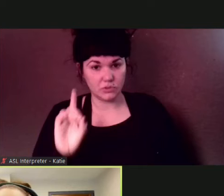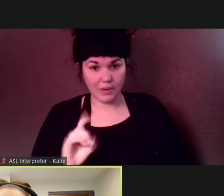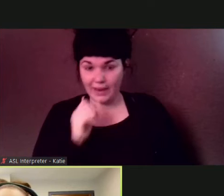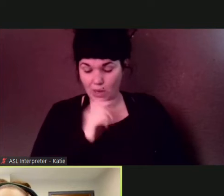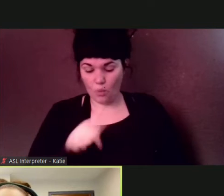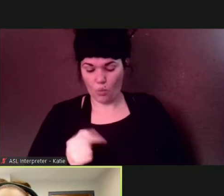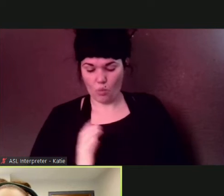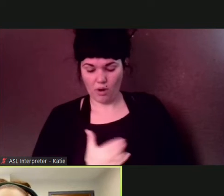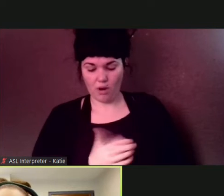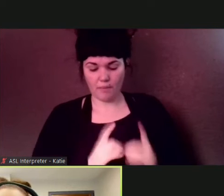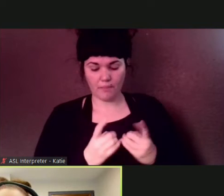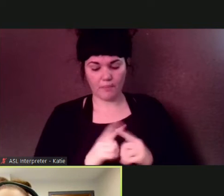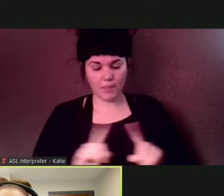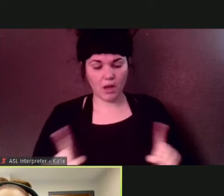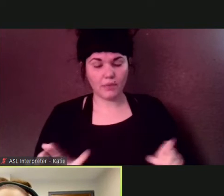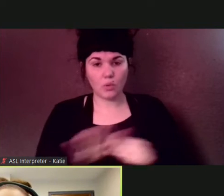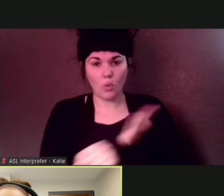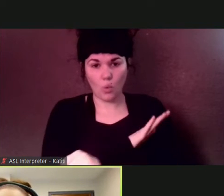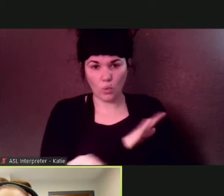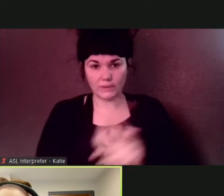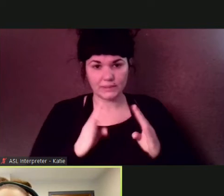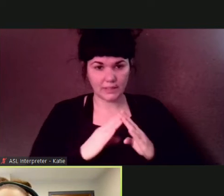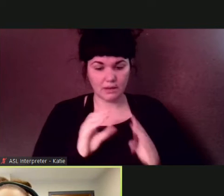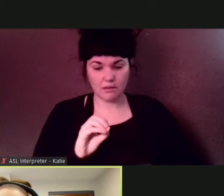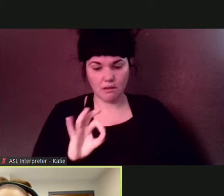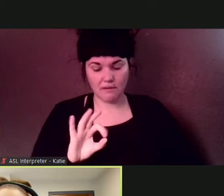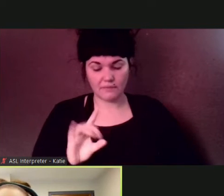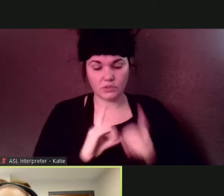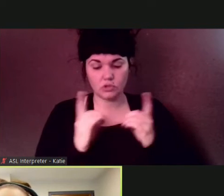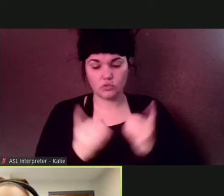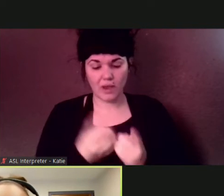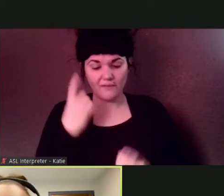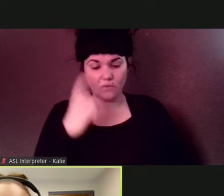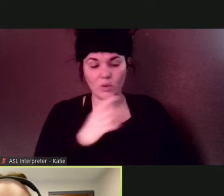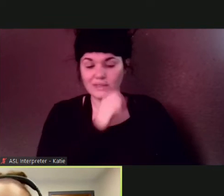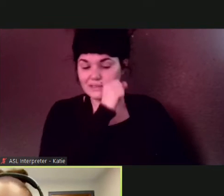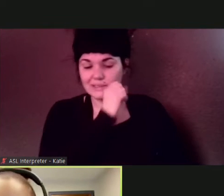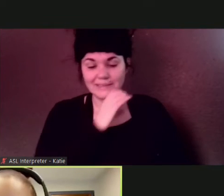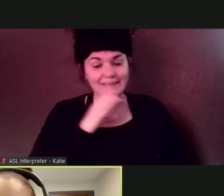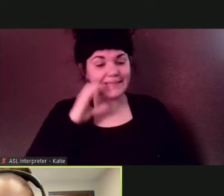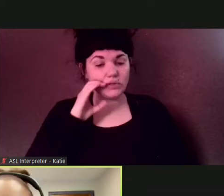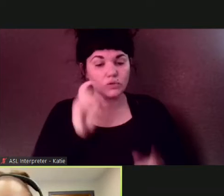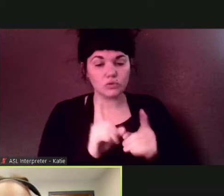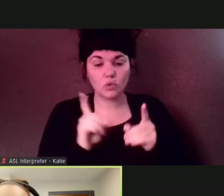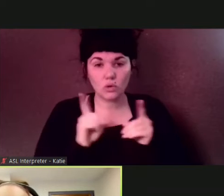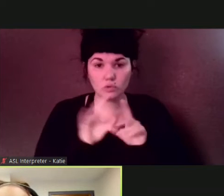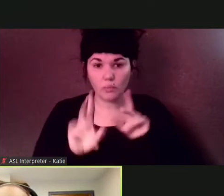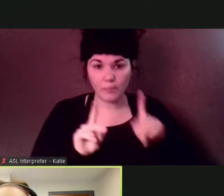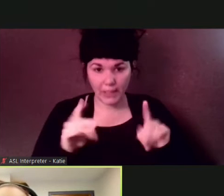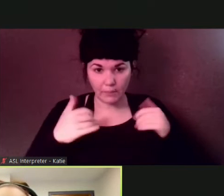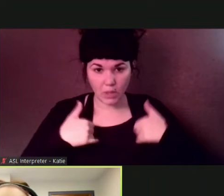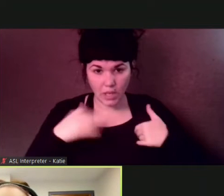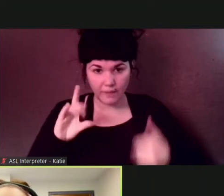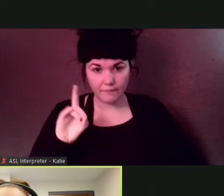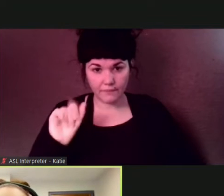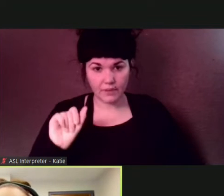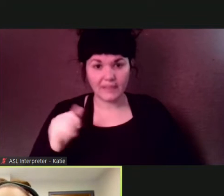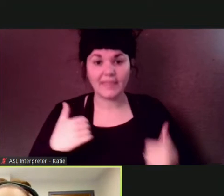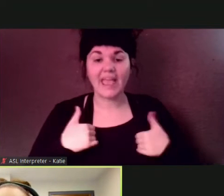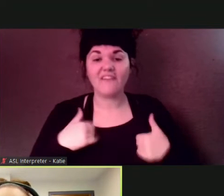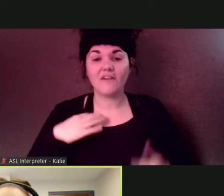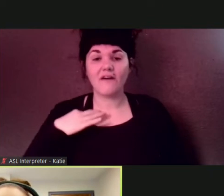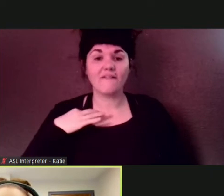uh for seniors and those who are disabled there is a volunteer corps along with uh